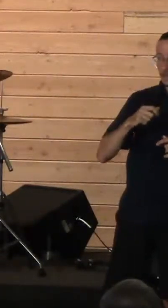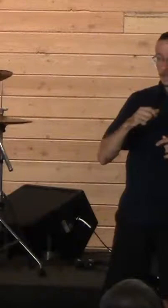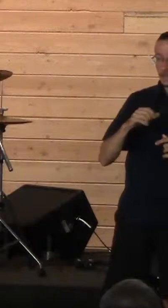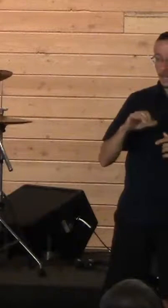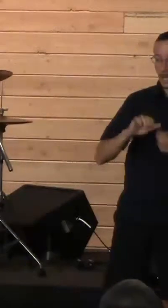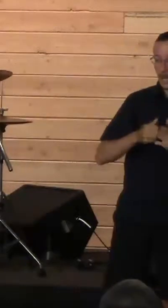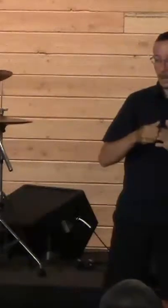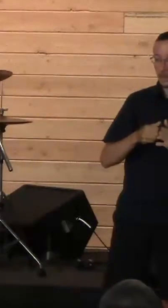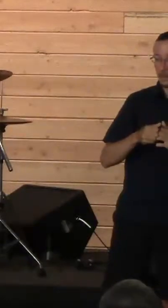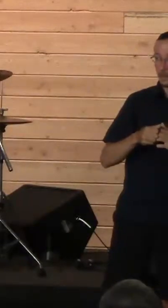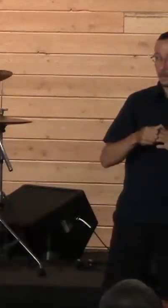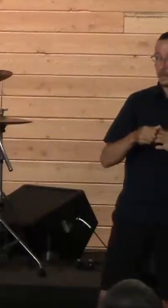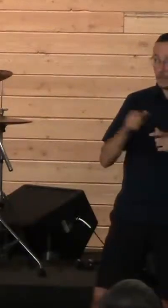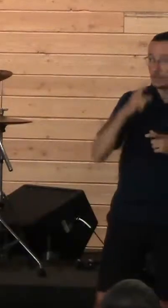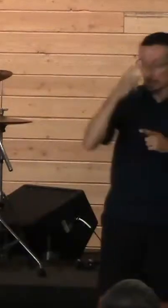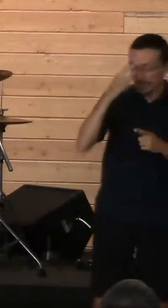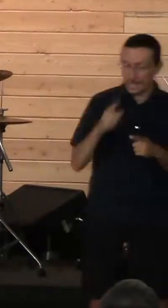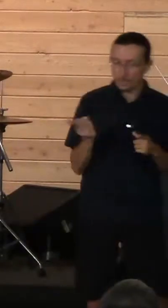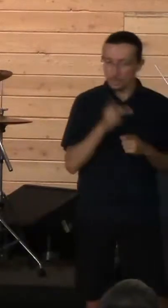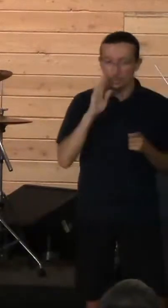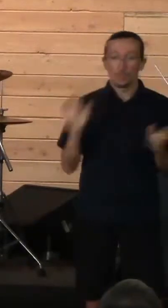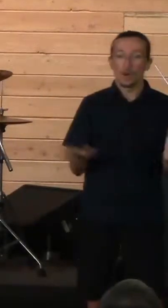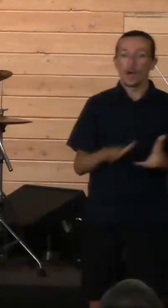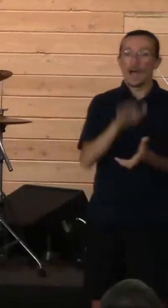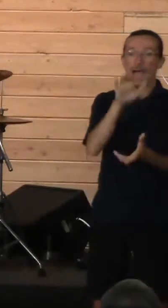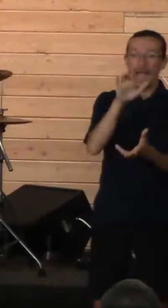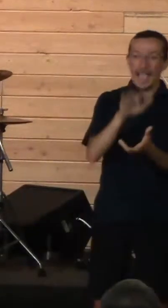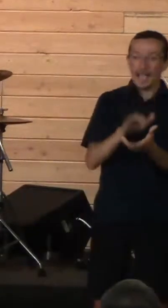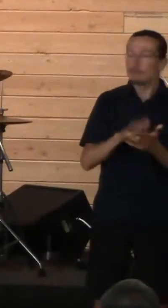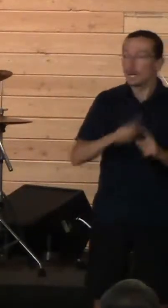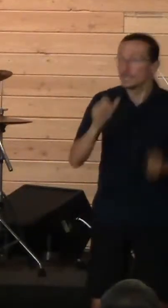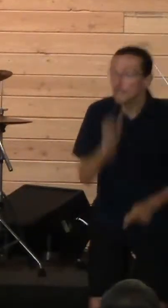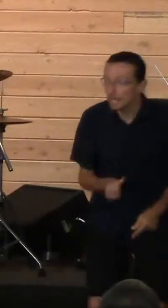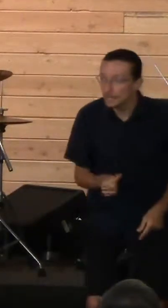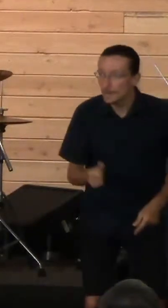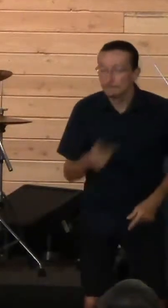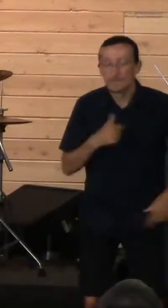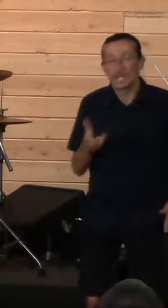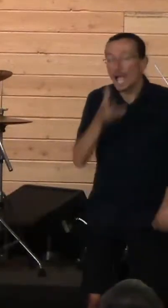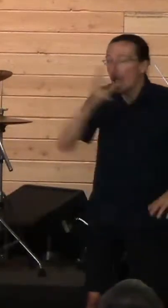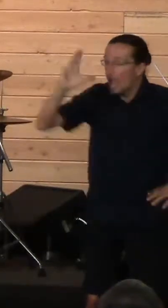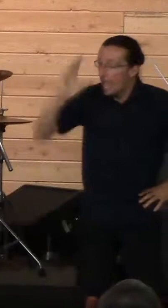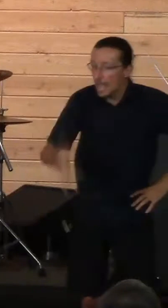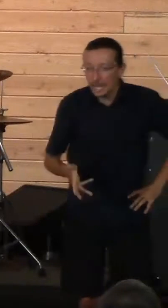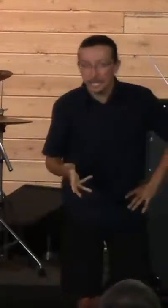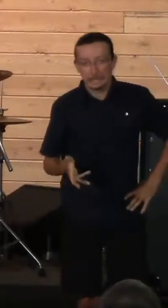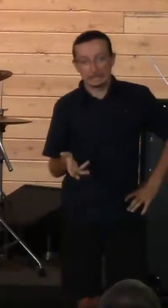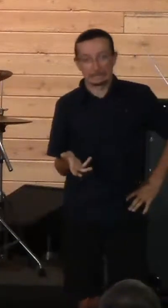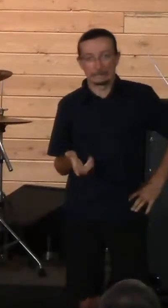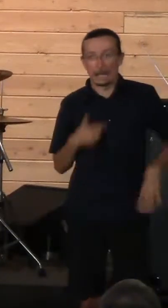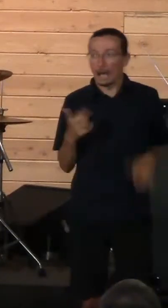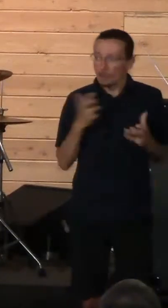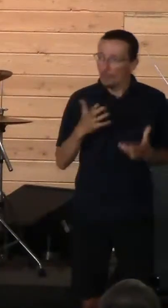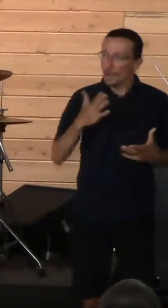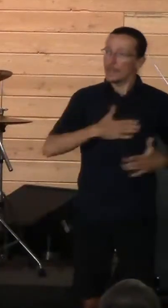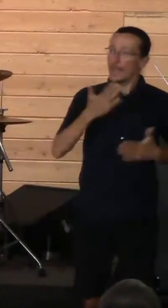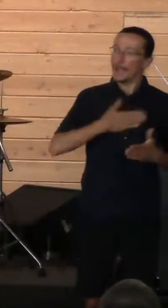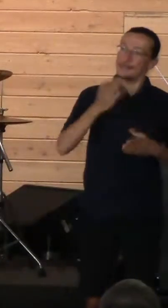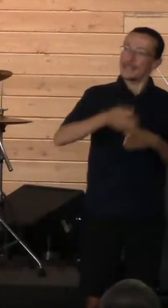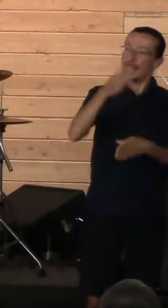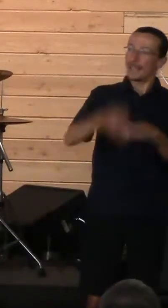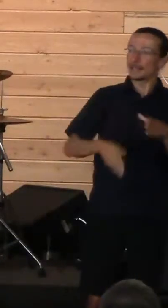them together, and it doesn't, and I hate it. I want it to end well. I